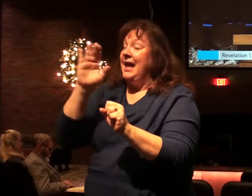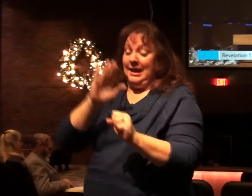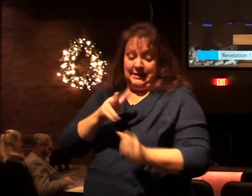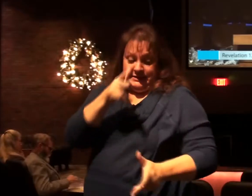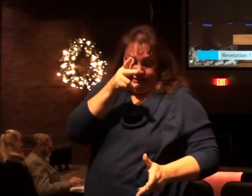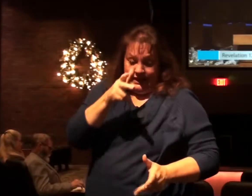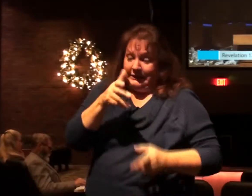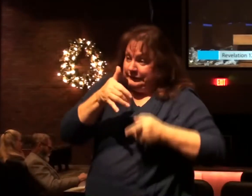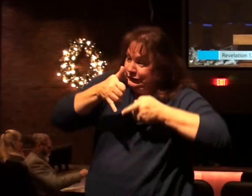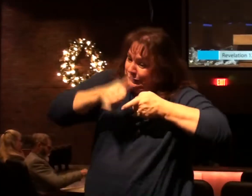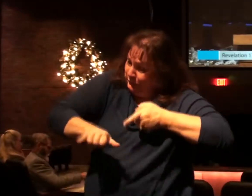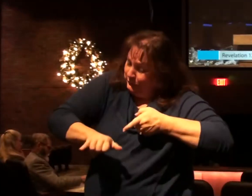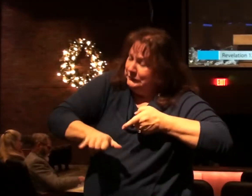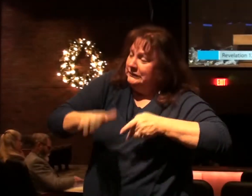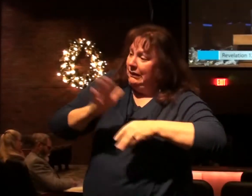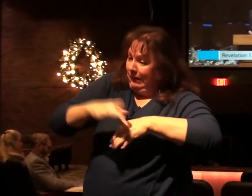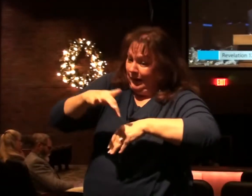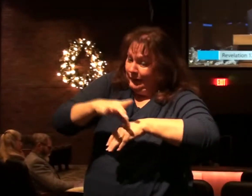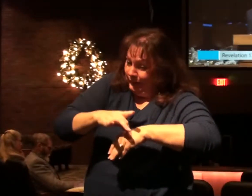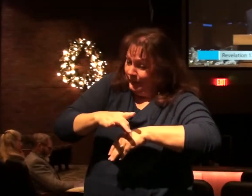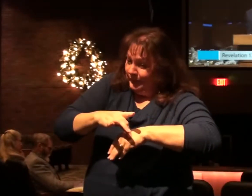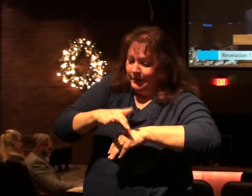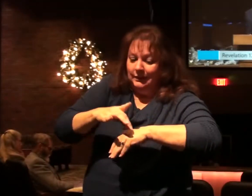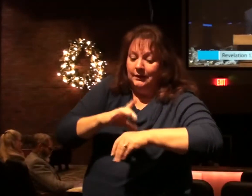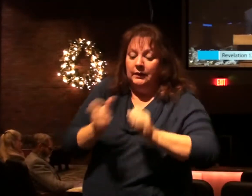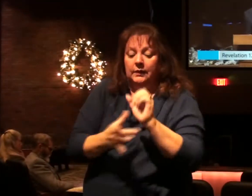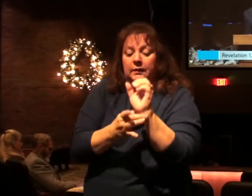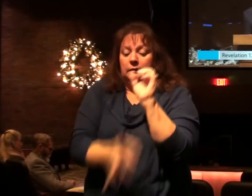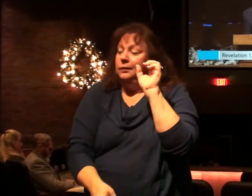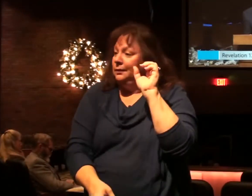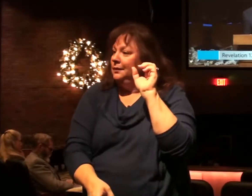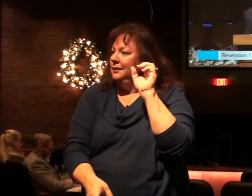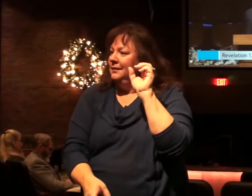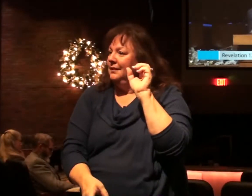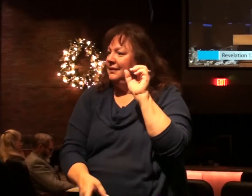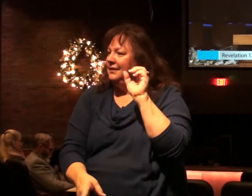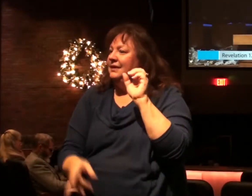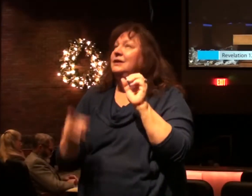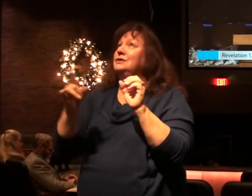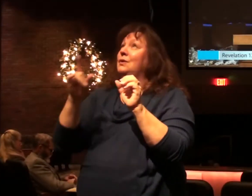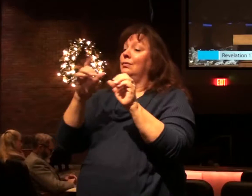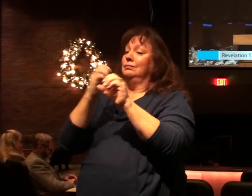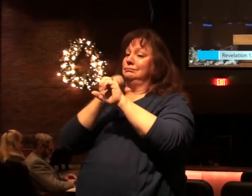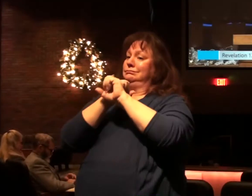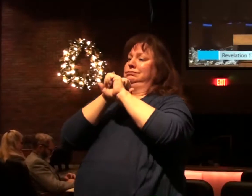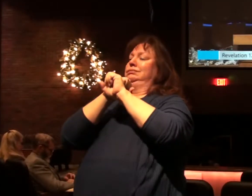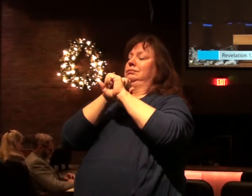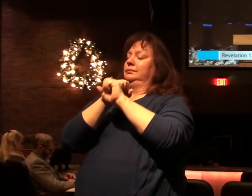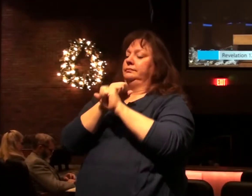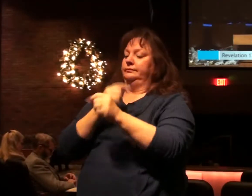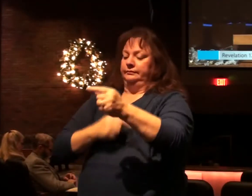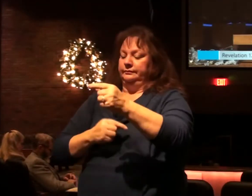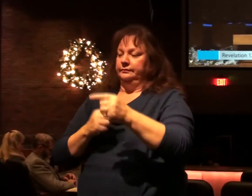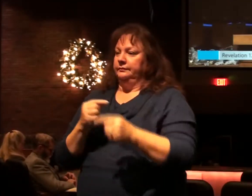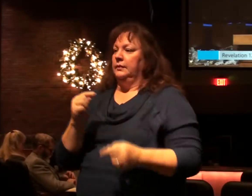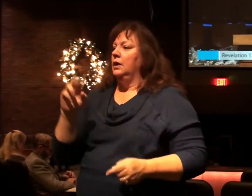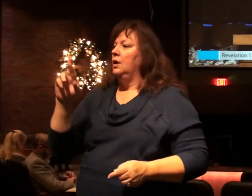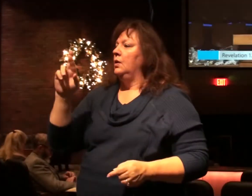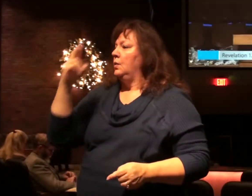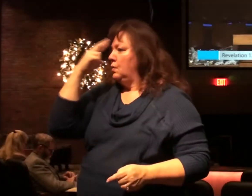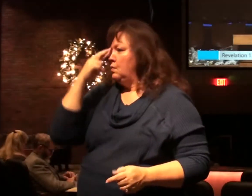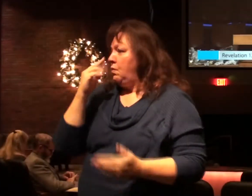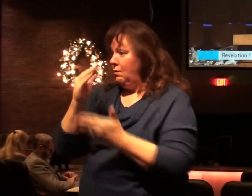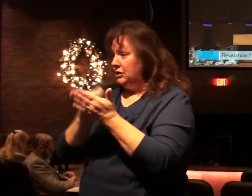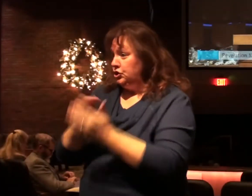sin. So salvation, ultimate deliverance, back up to Romans chapter